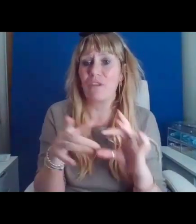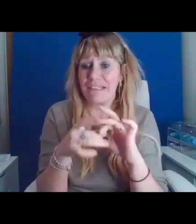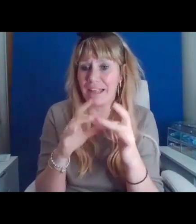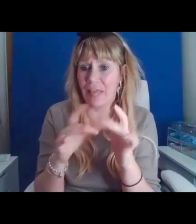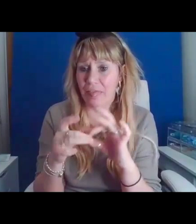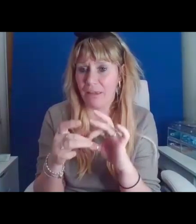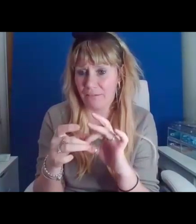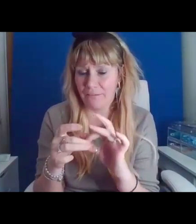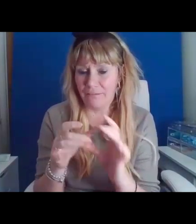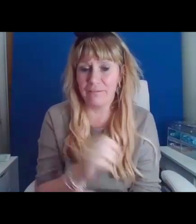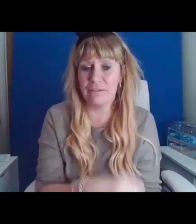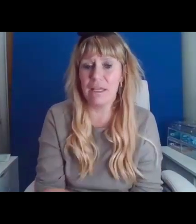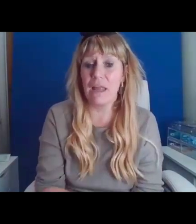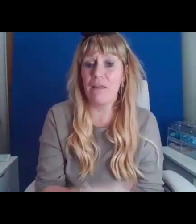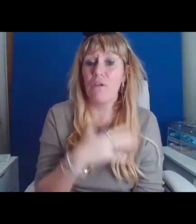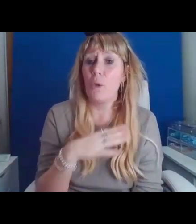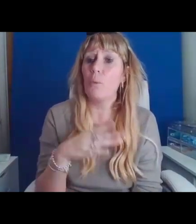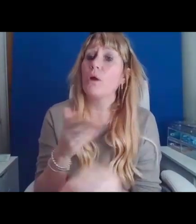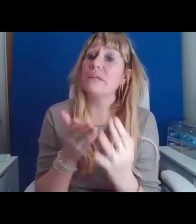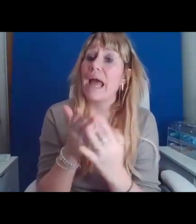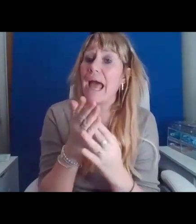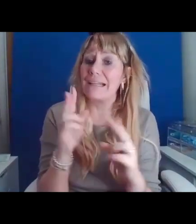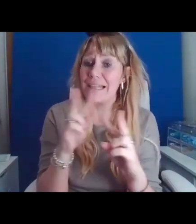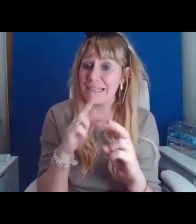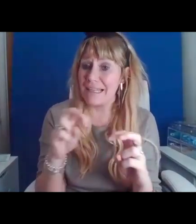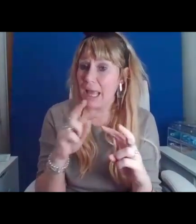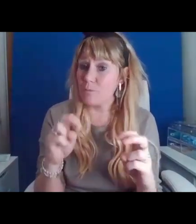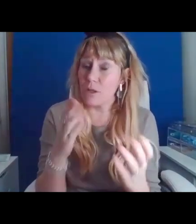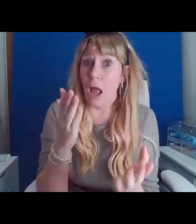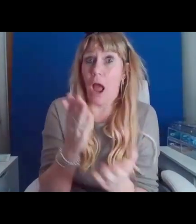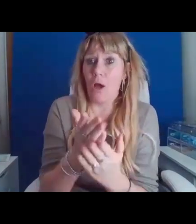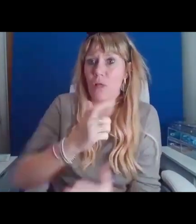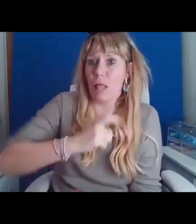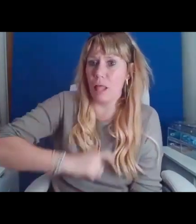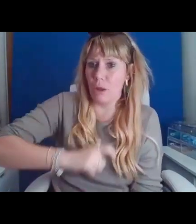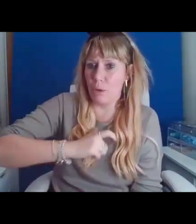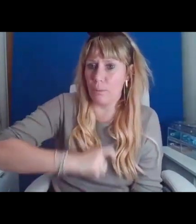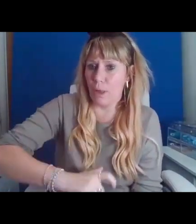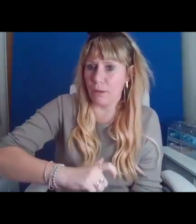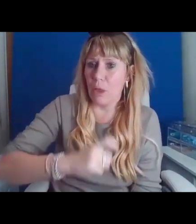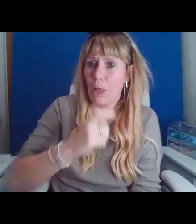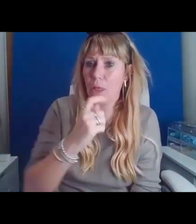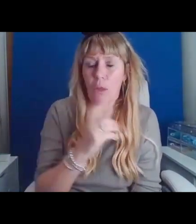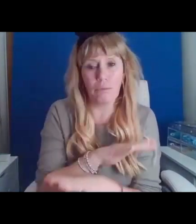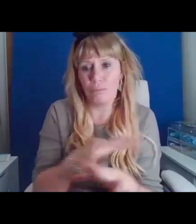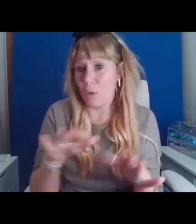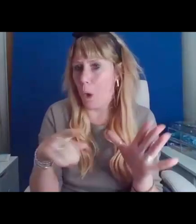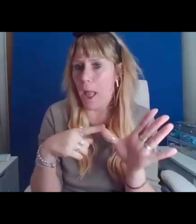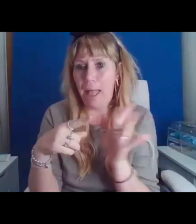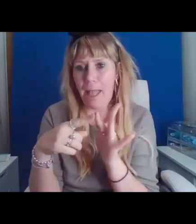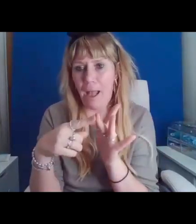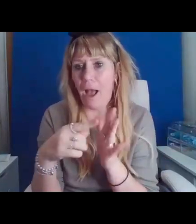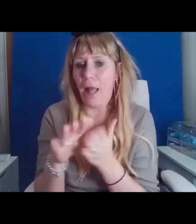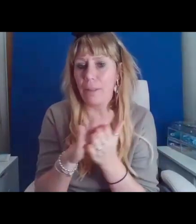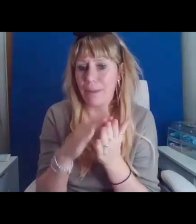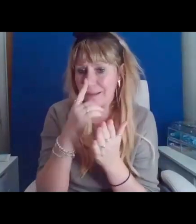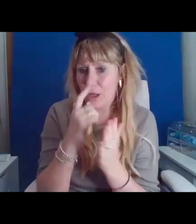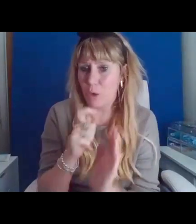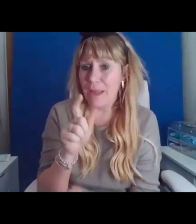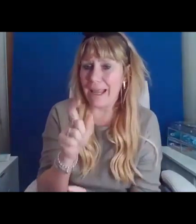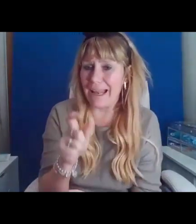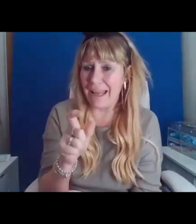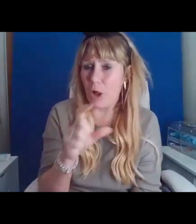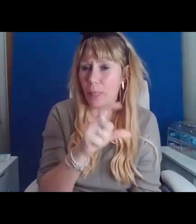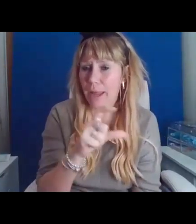captions which are provided by a real human being rather than AI then use the captions button which is